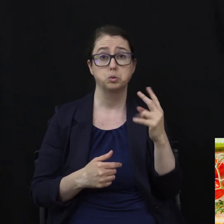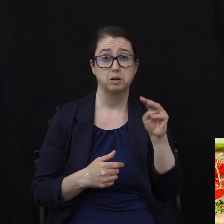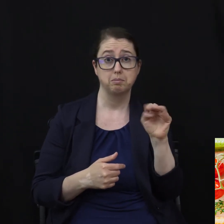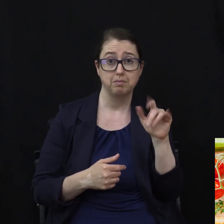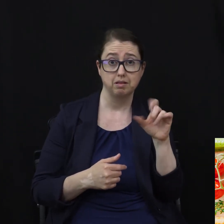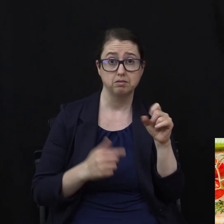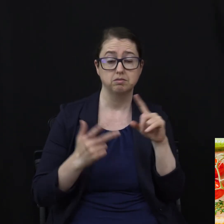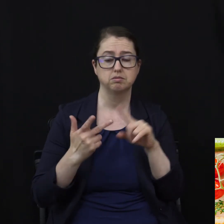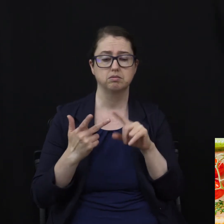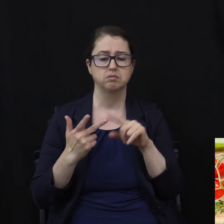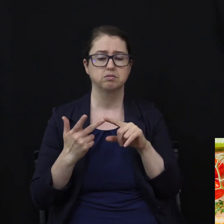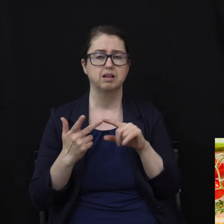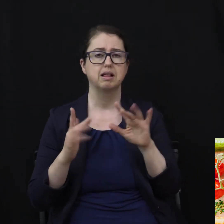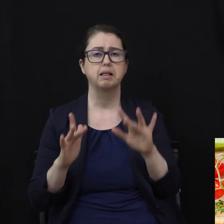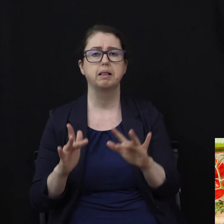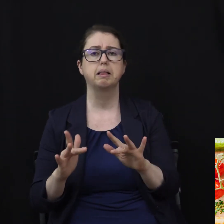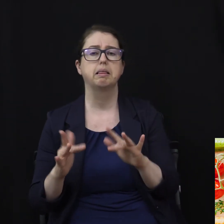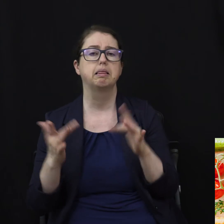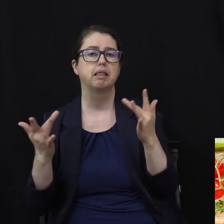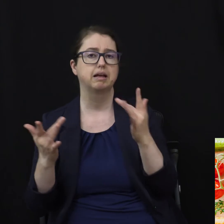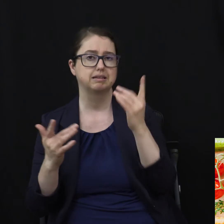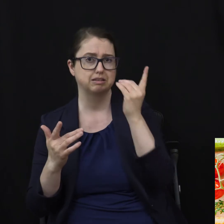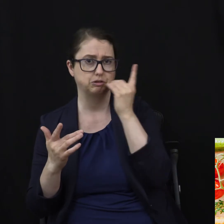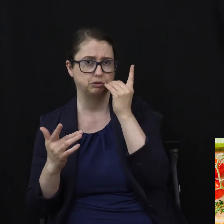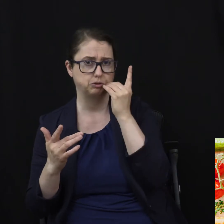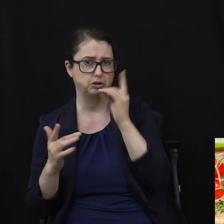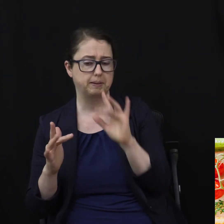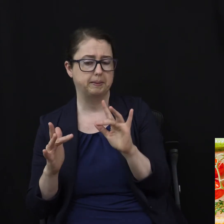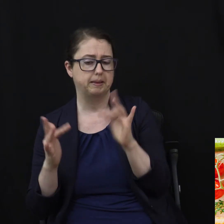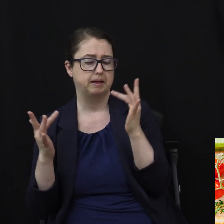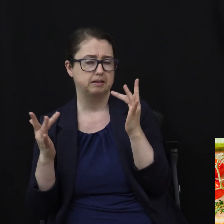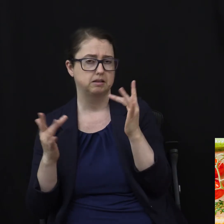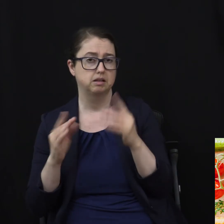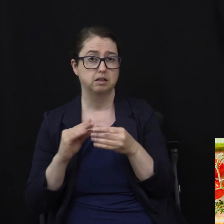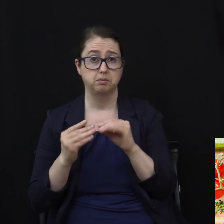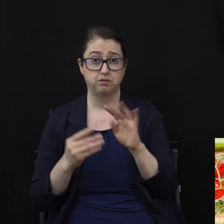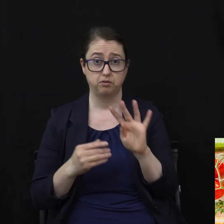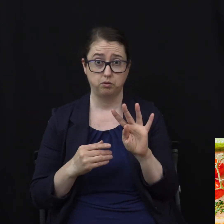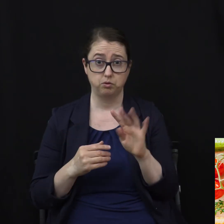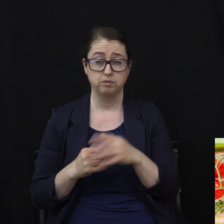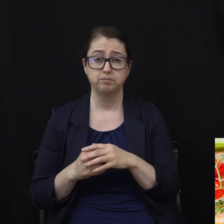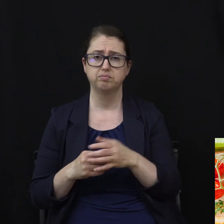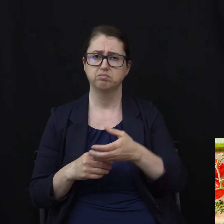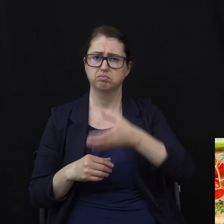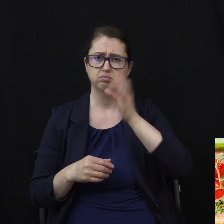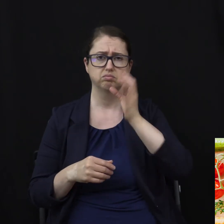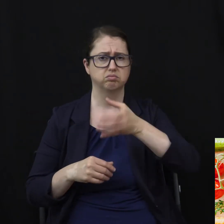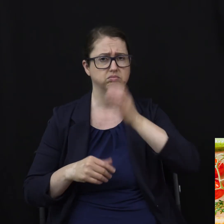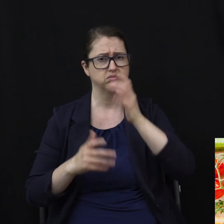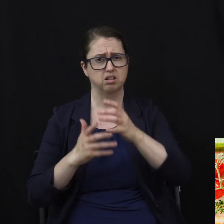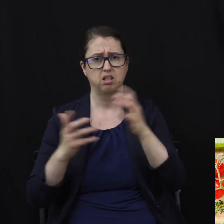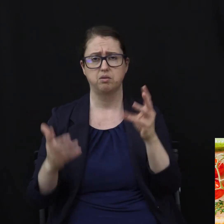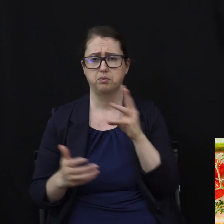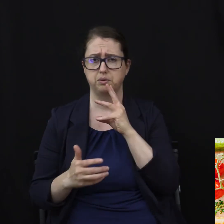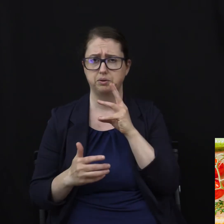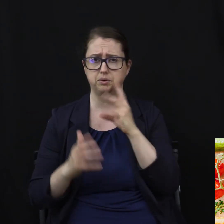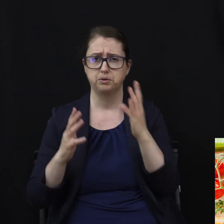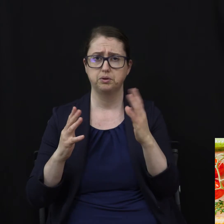light meal for dinner. Number four, drink plenty of water. Number five, consume